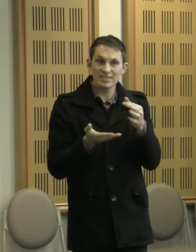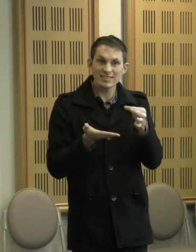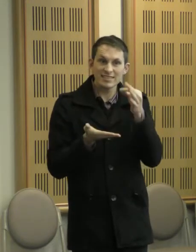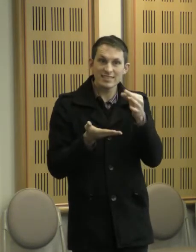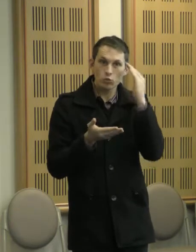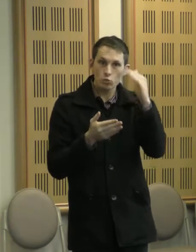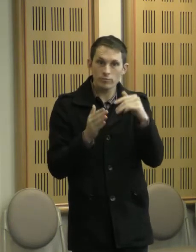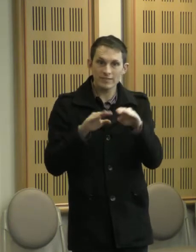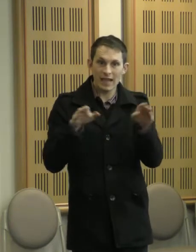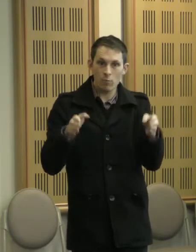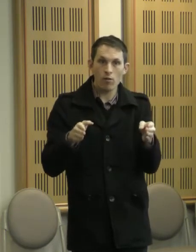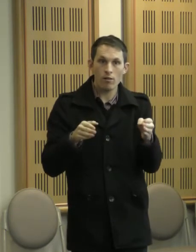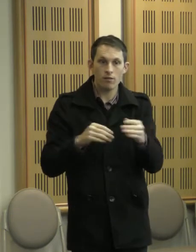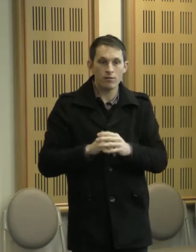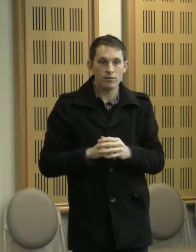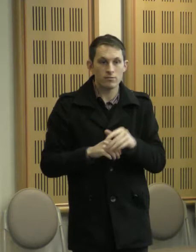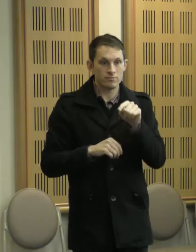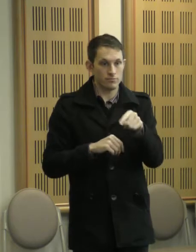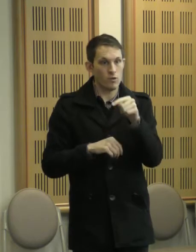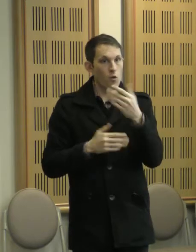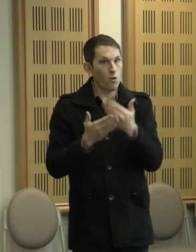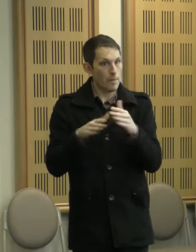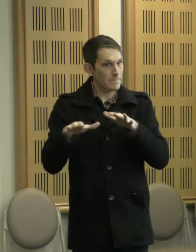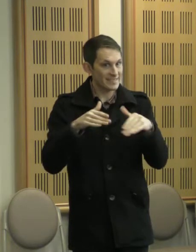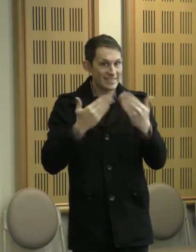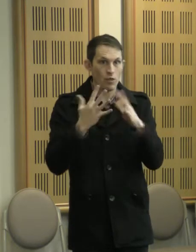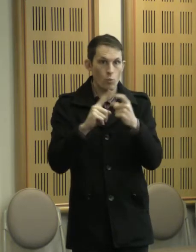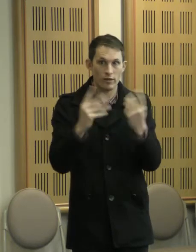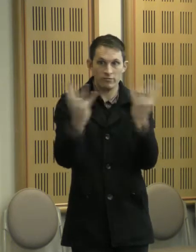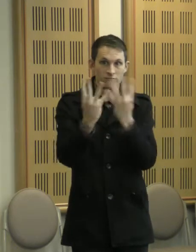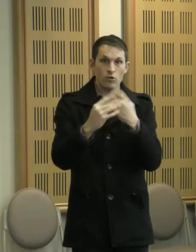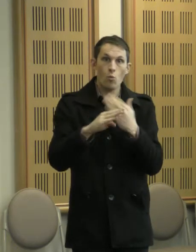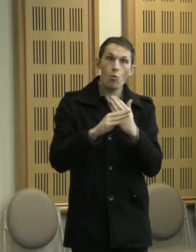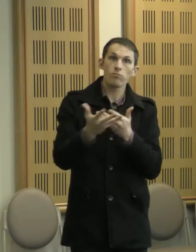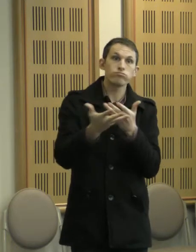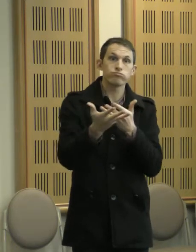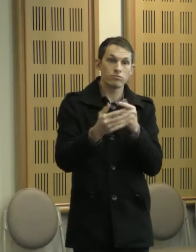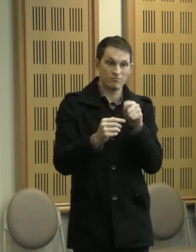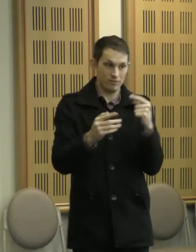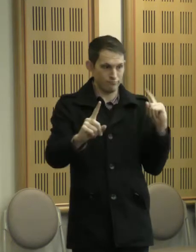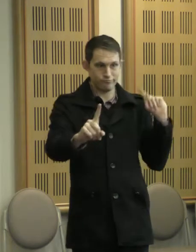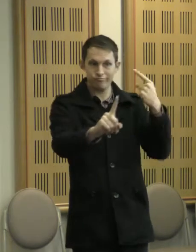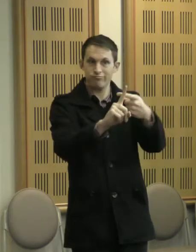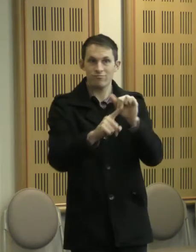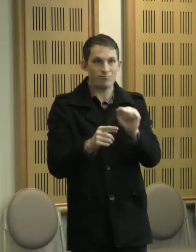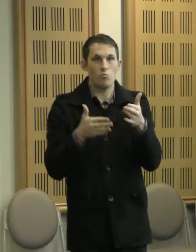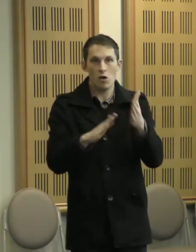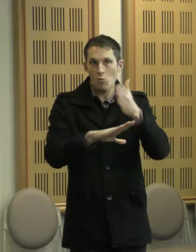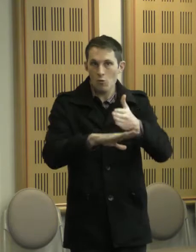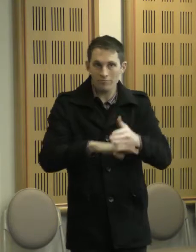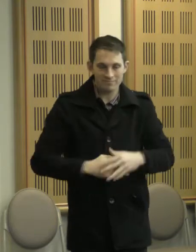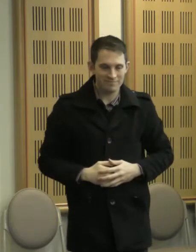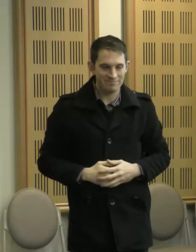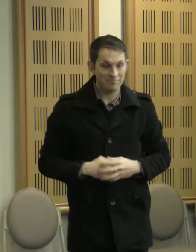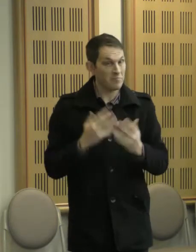on the busiest day of the week and has continued in this way ever since. Other organisations